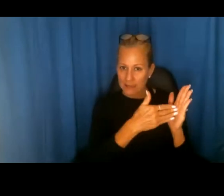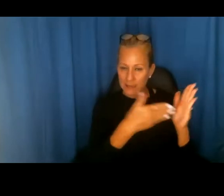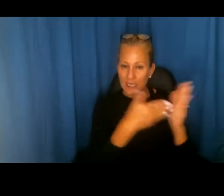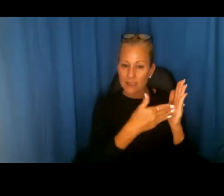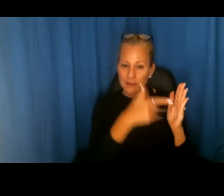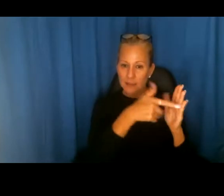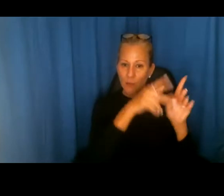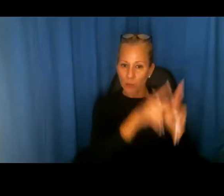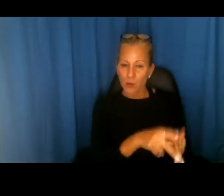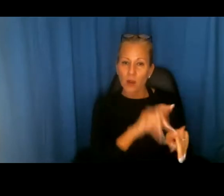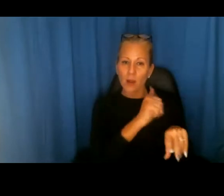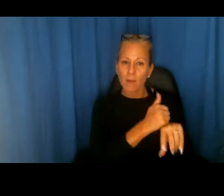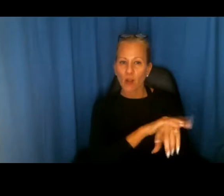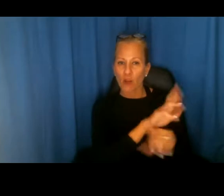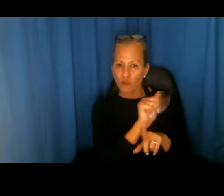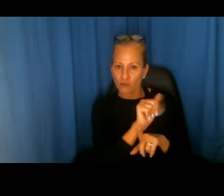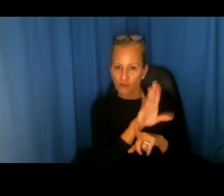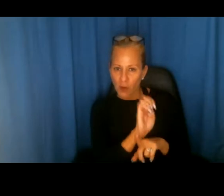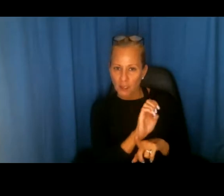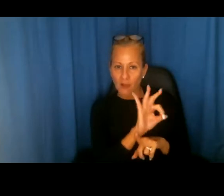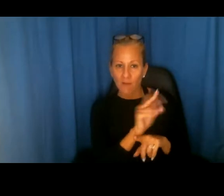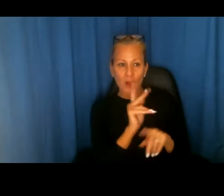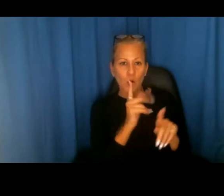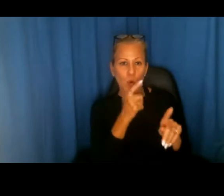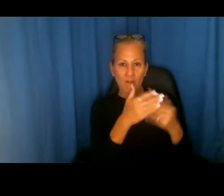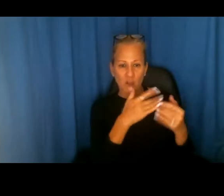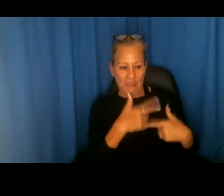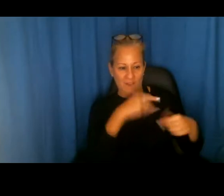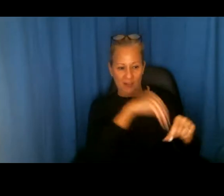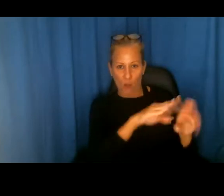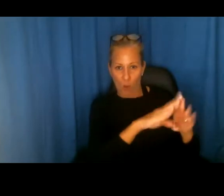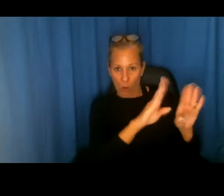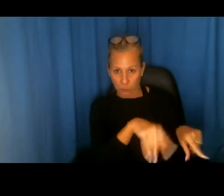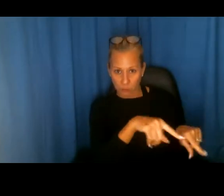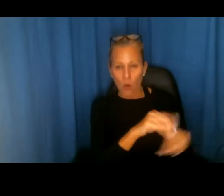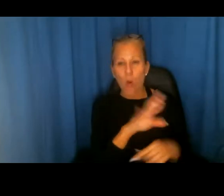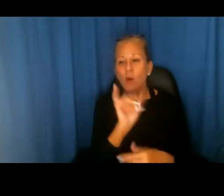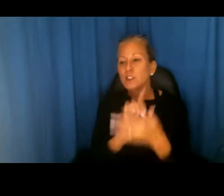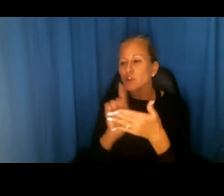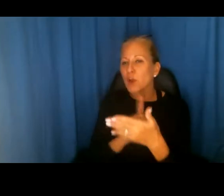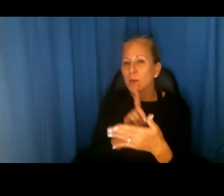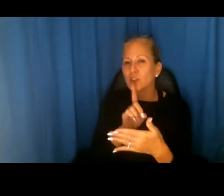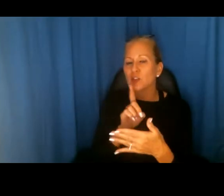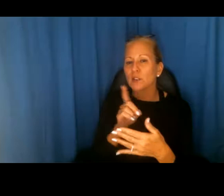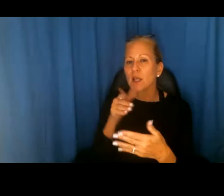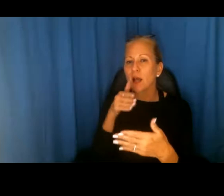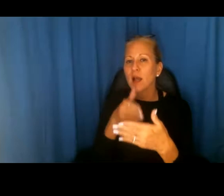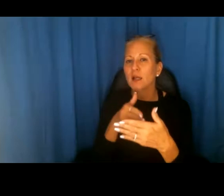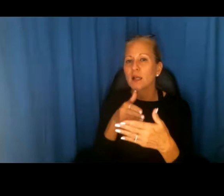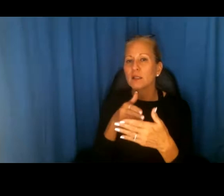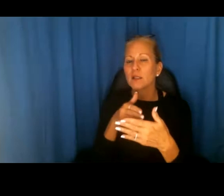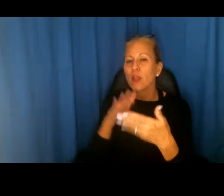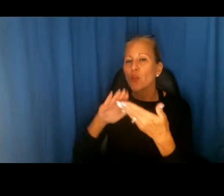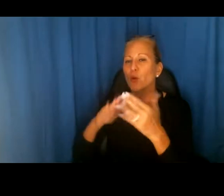discrimination against persons based on the race of the occupant in the house, uh, as well as discrimination, um, based on the community.